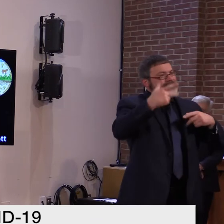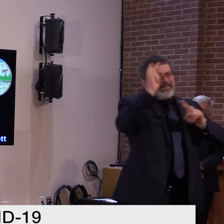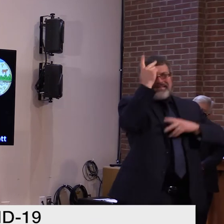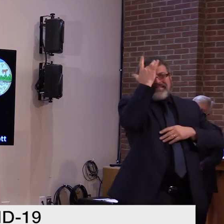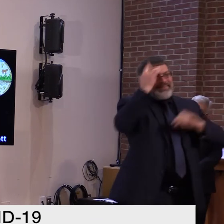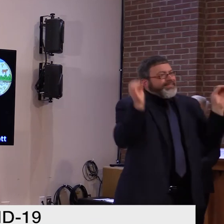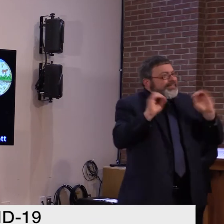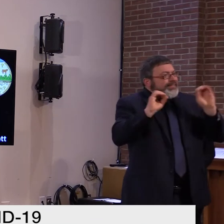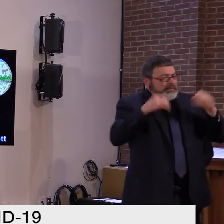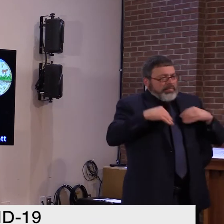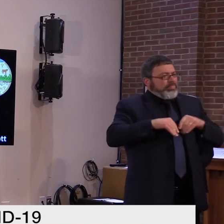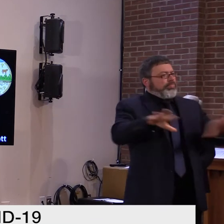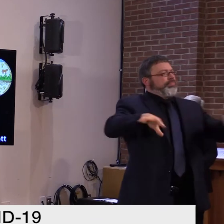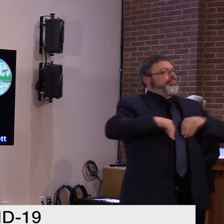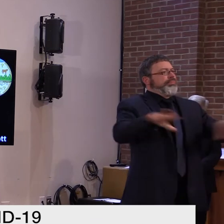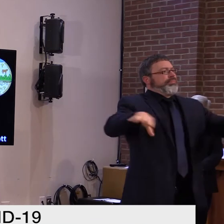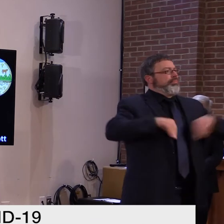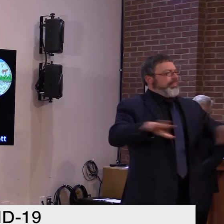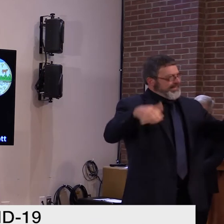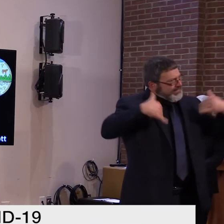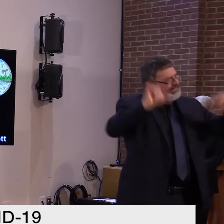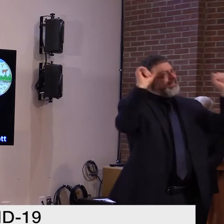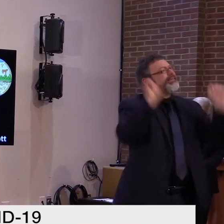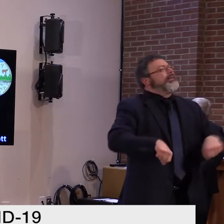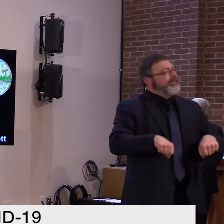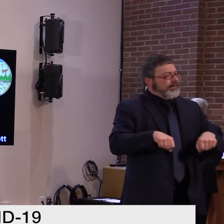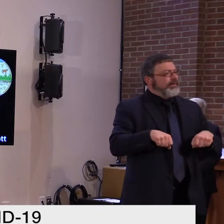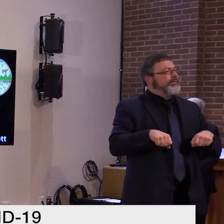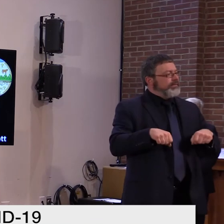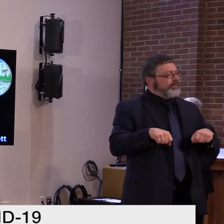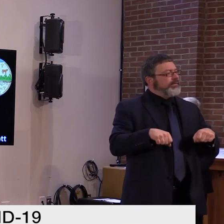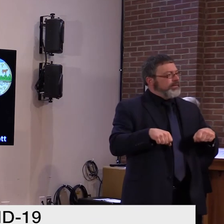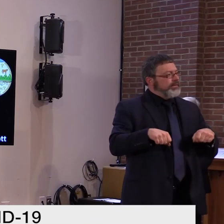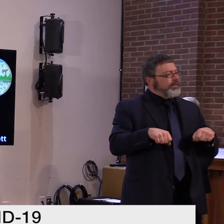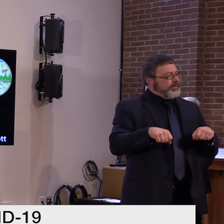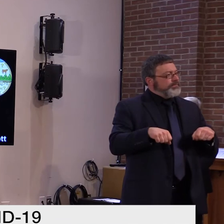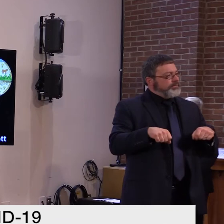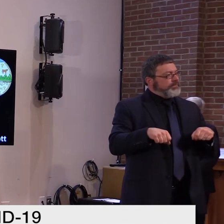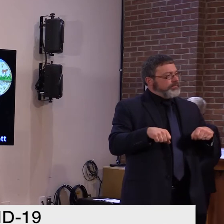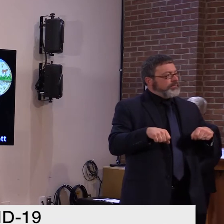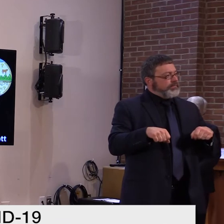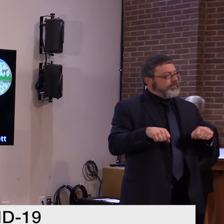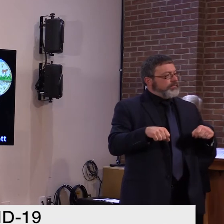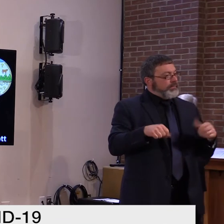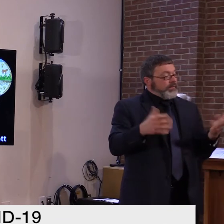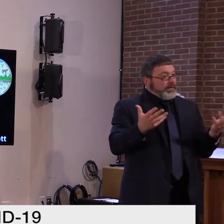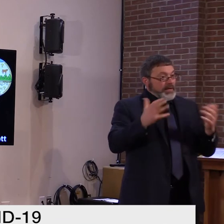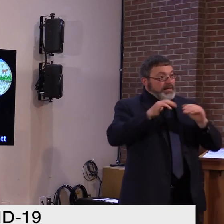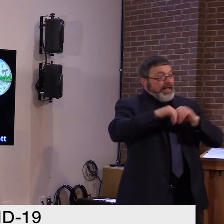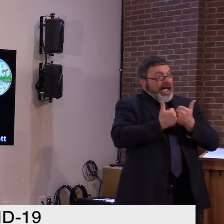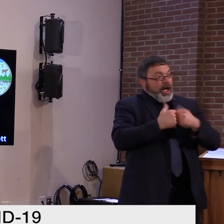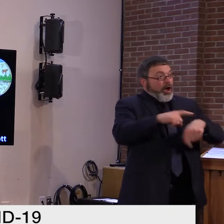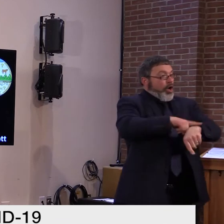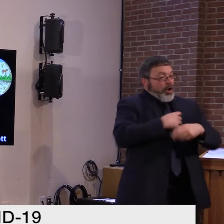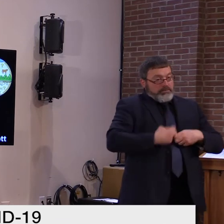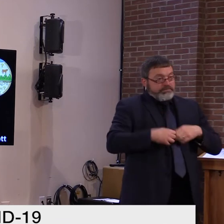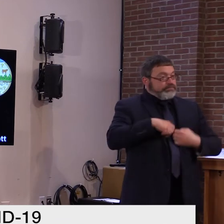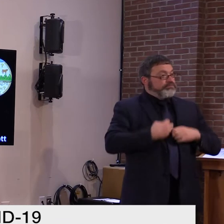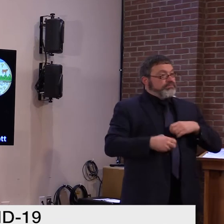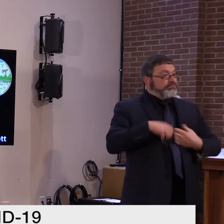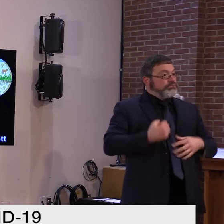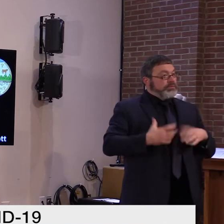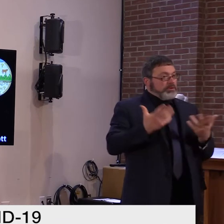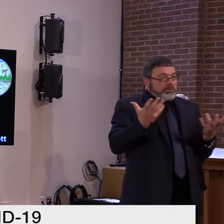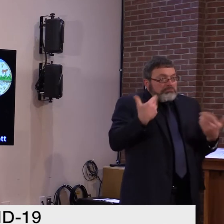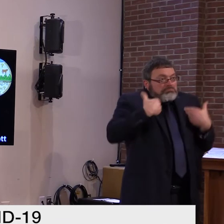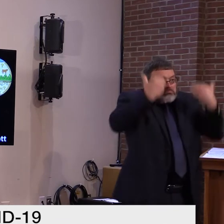with long-term effects, even for healthy people. And you just won't know how COVID will affect you until you